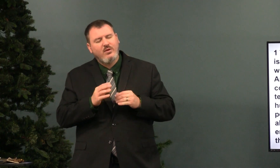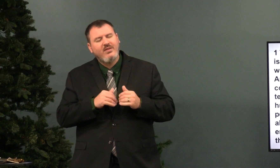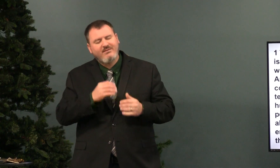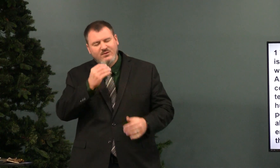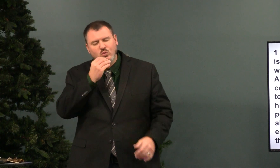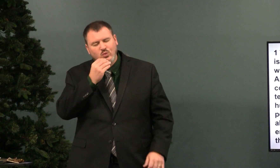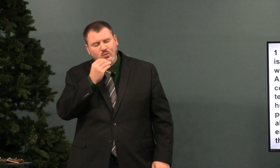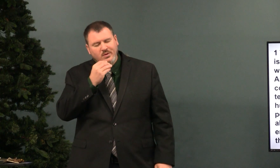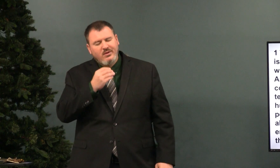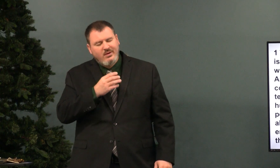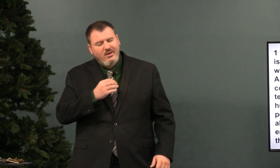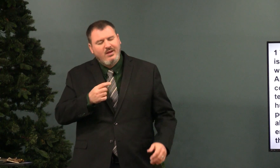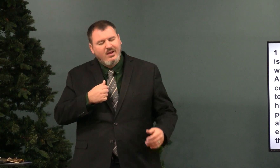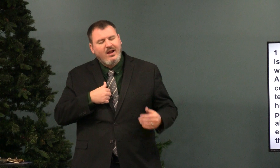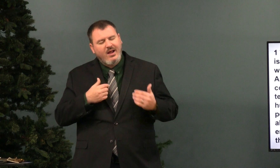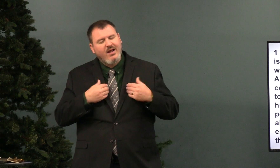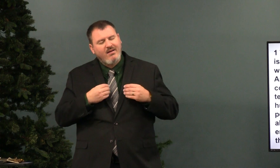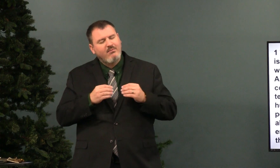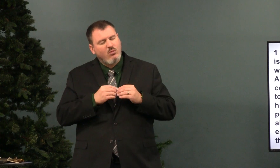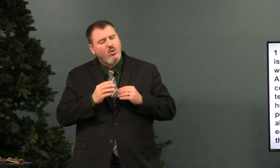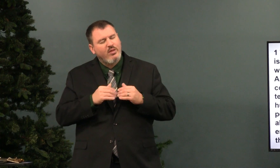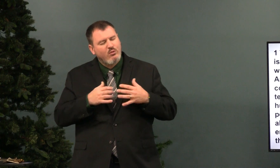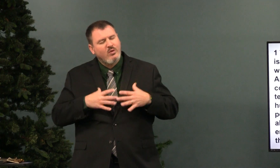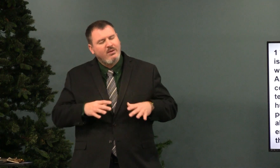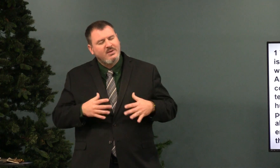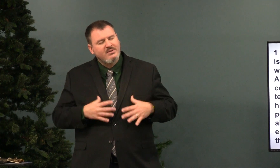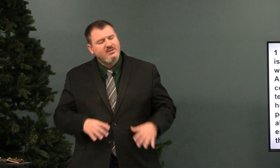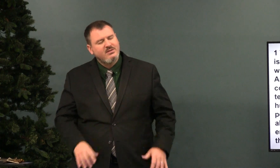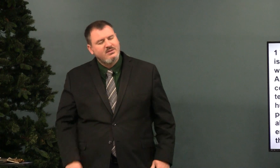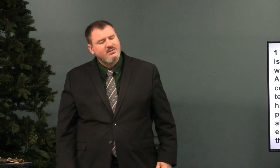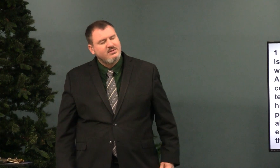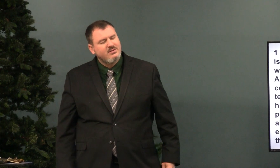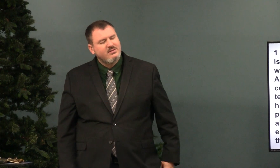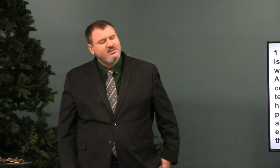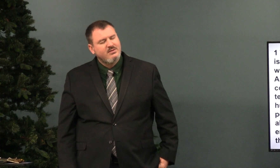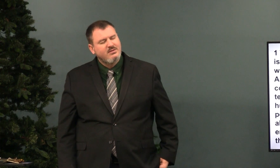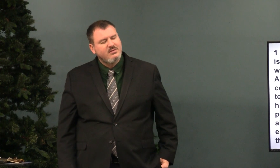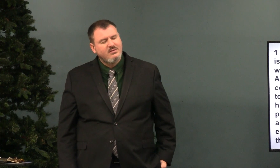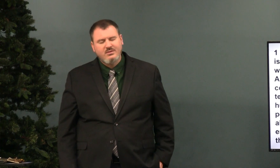I have more than enough food. I have more than enough clothing.